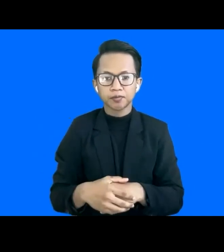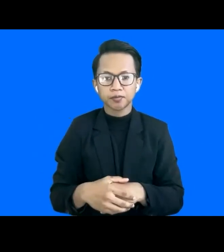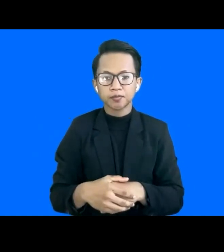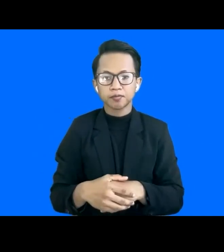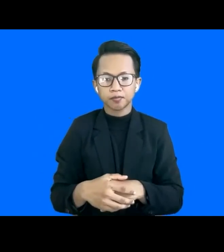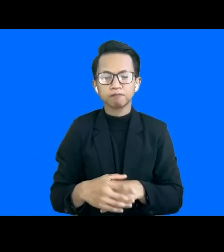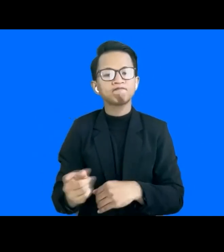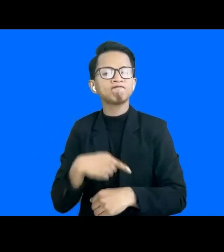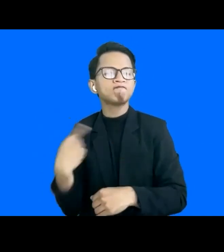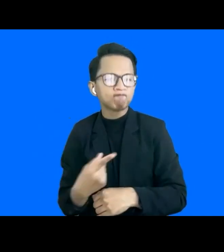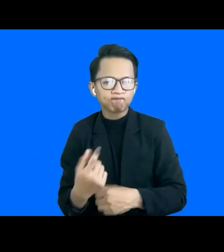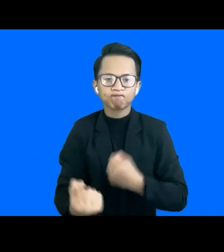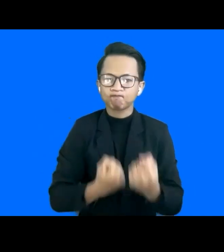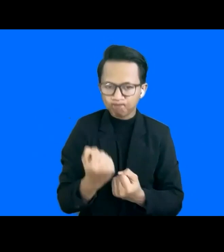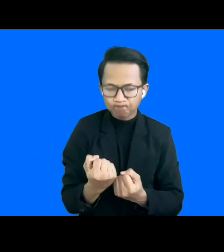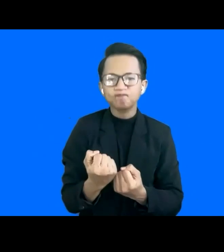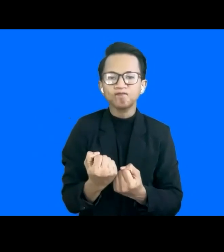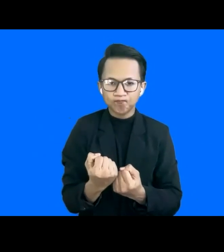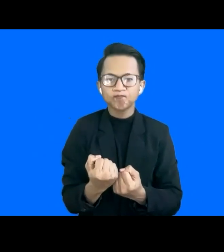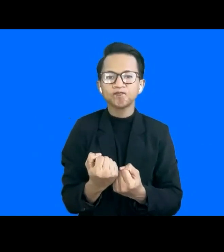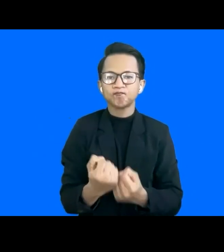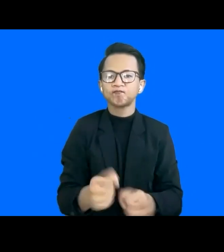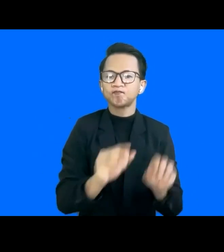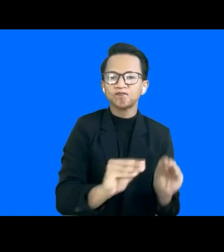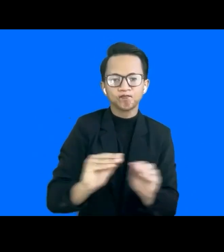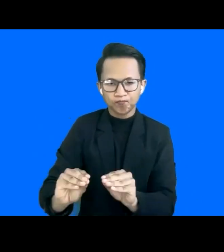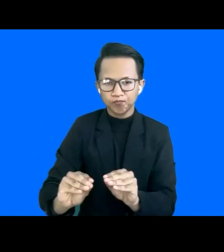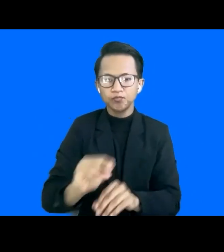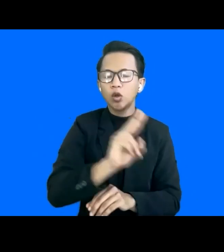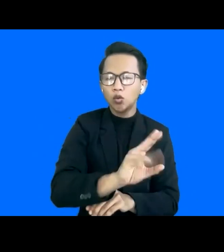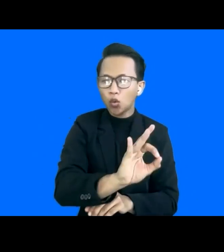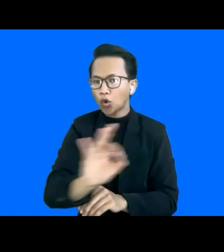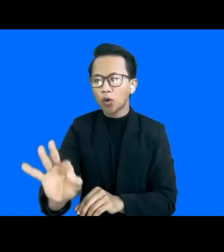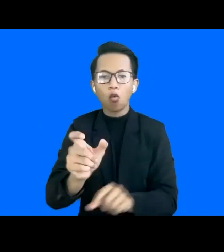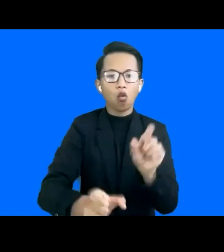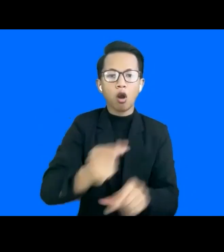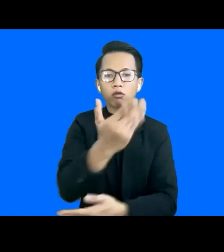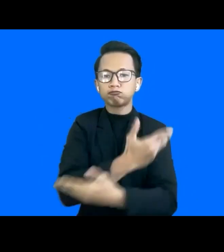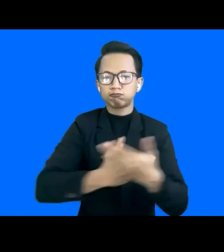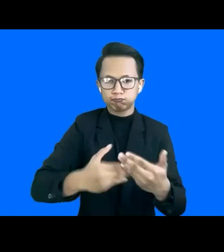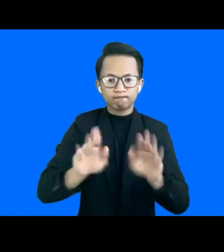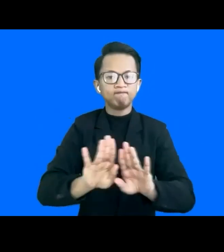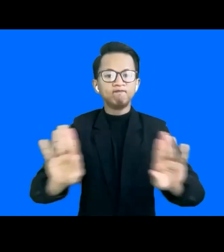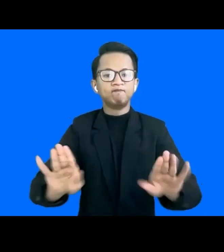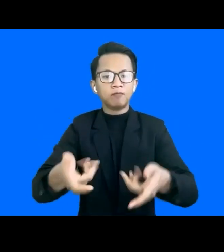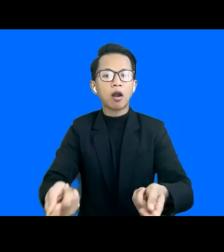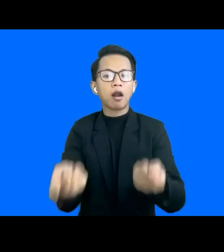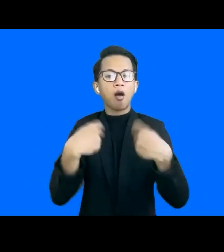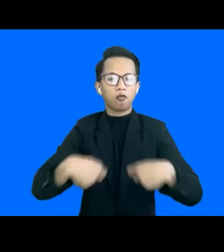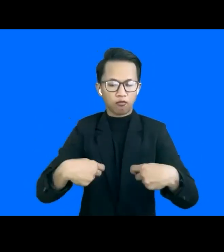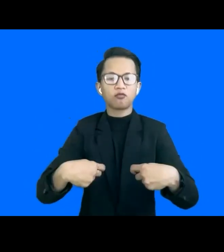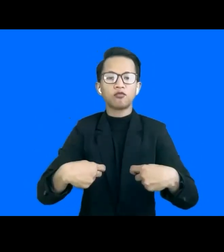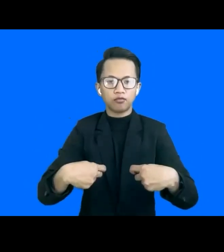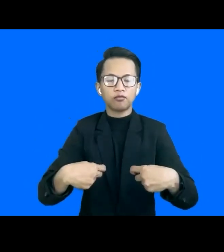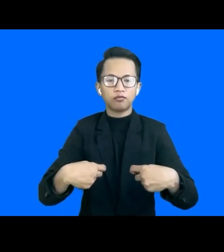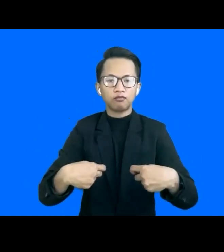hired we trained almost 2,000 of people with disabilities and hired them around 600